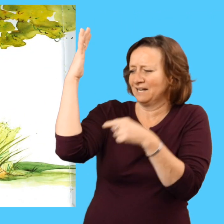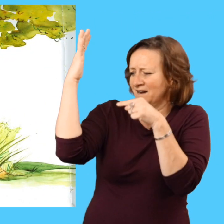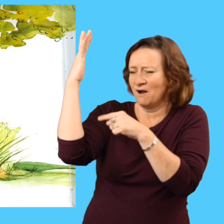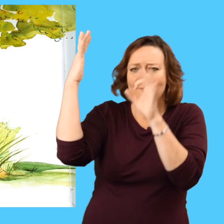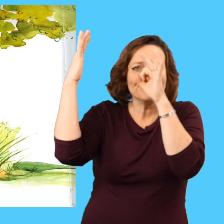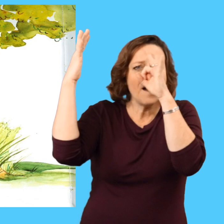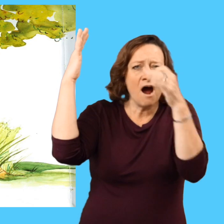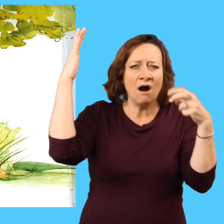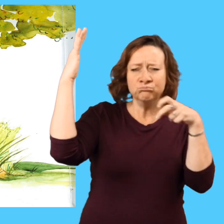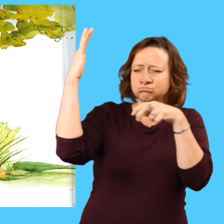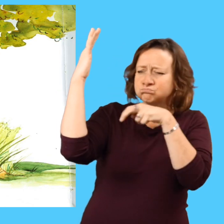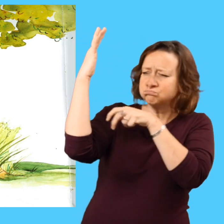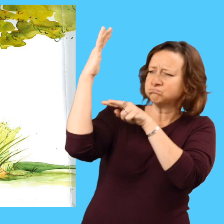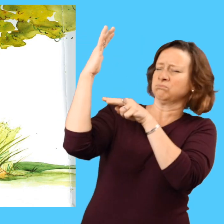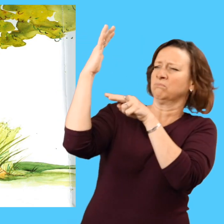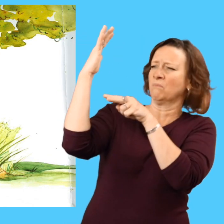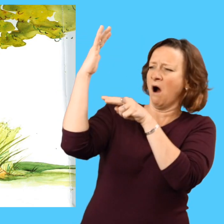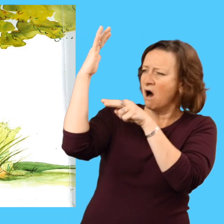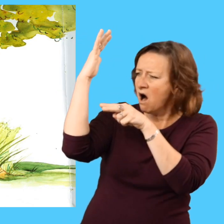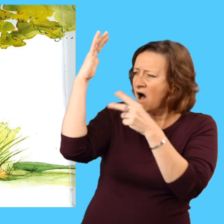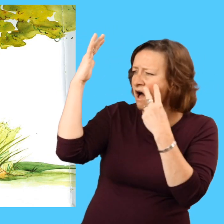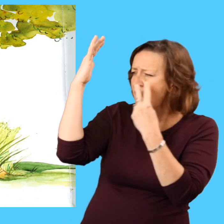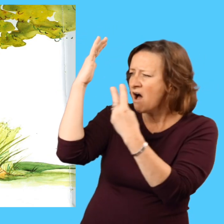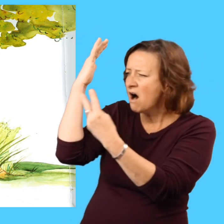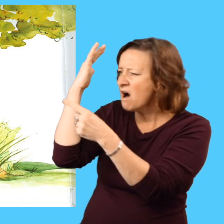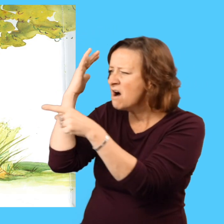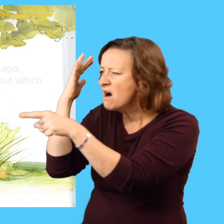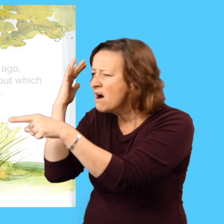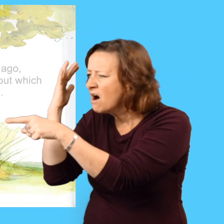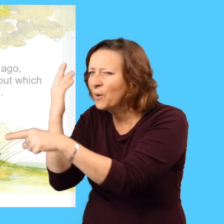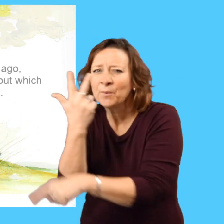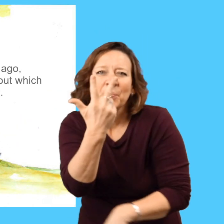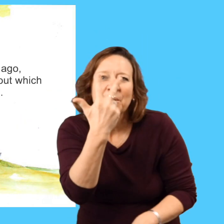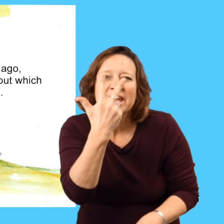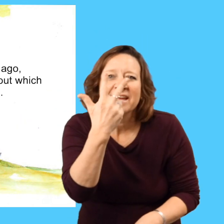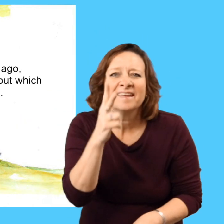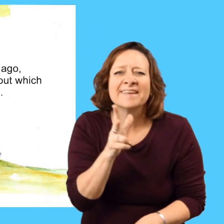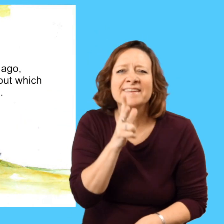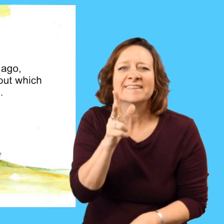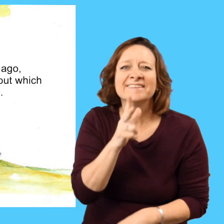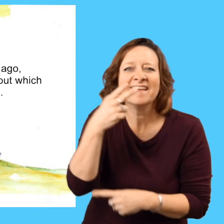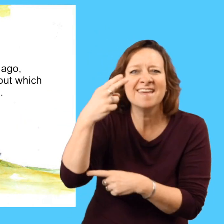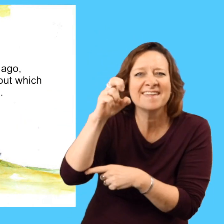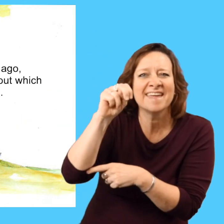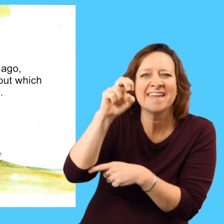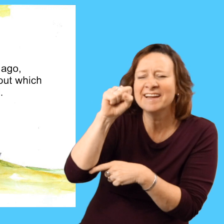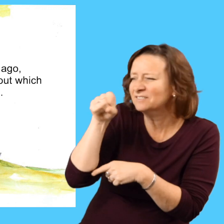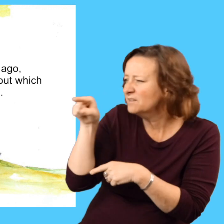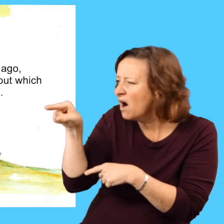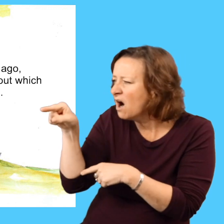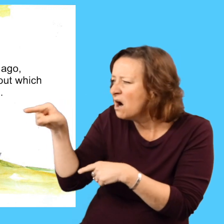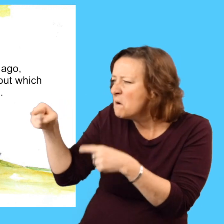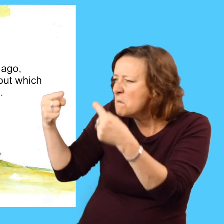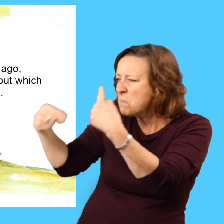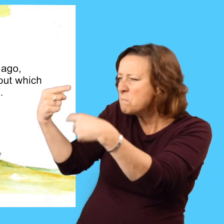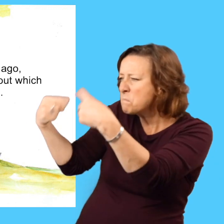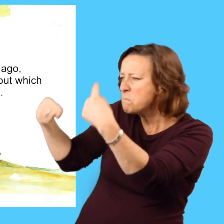Behind a tree, a fox peered out to sea. Three hens were quarreling.